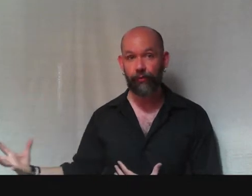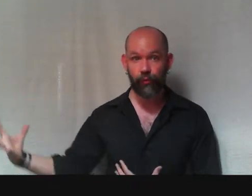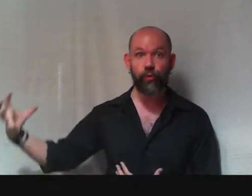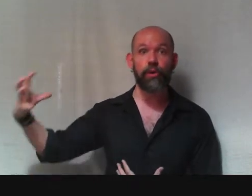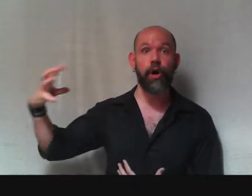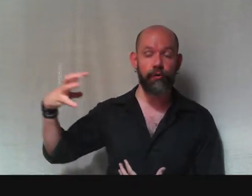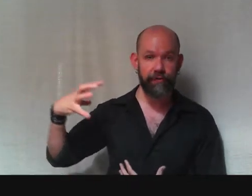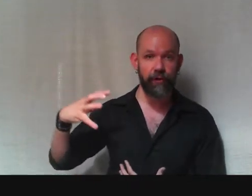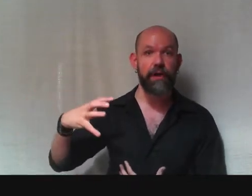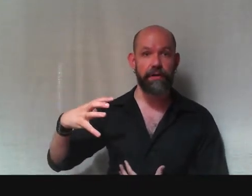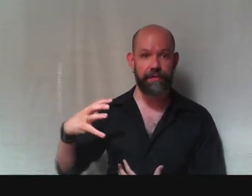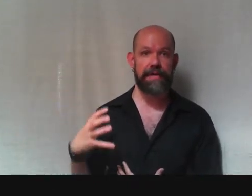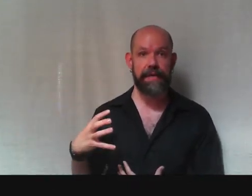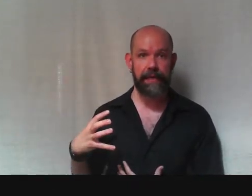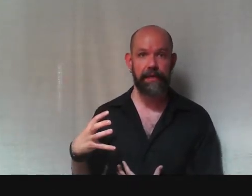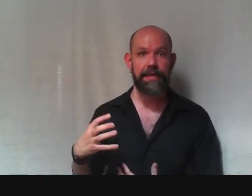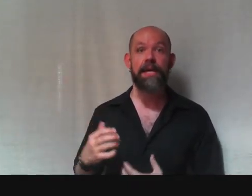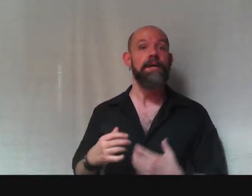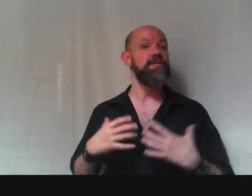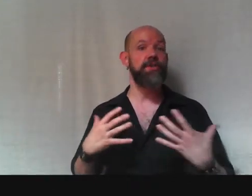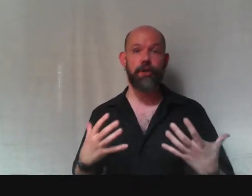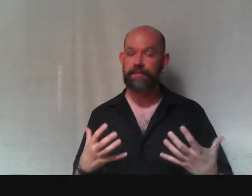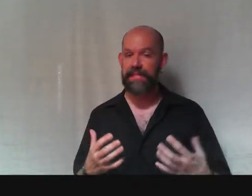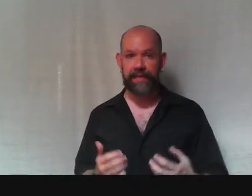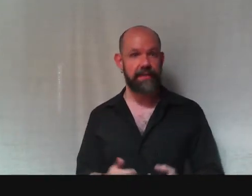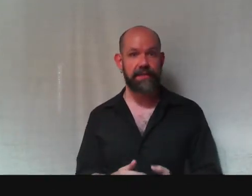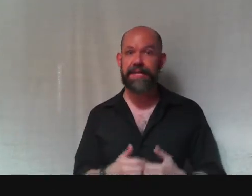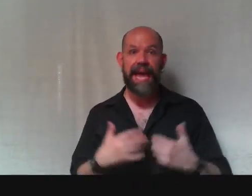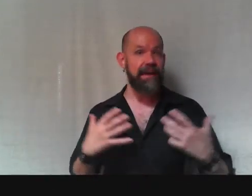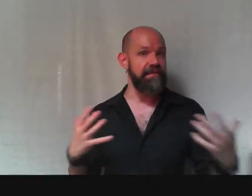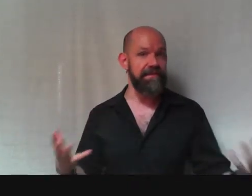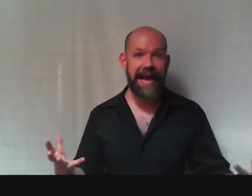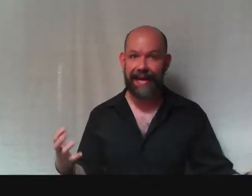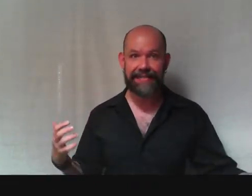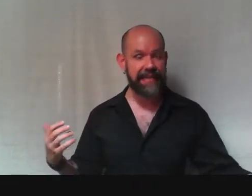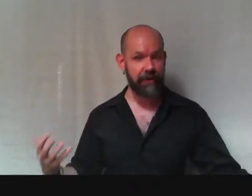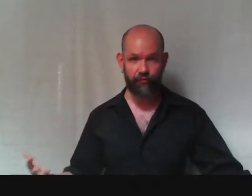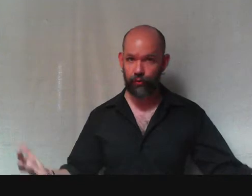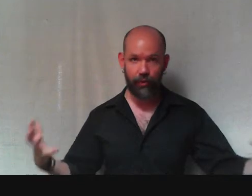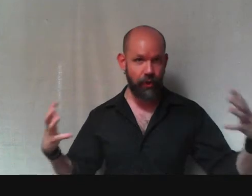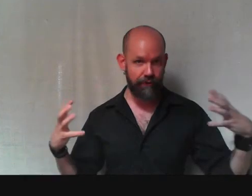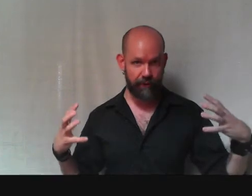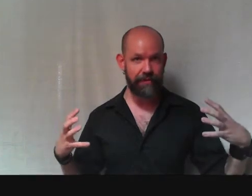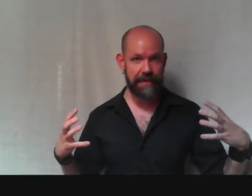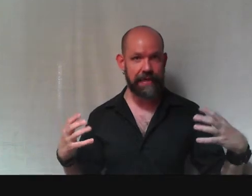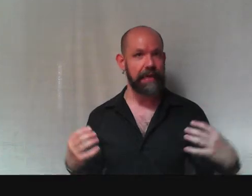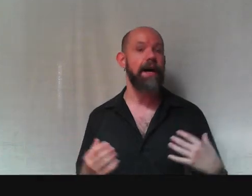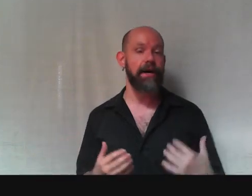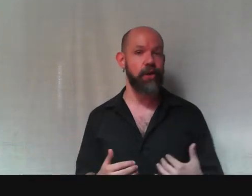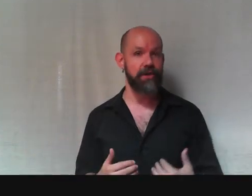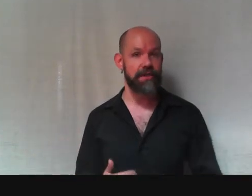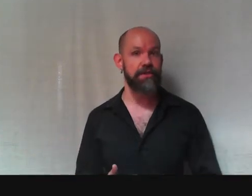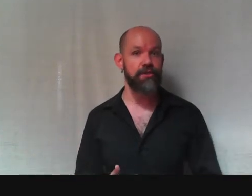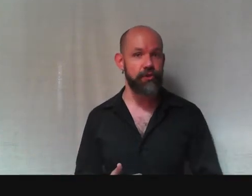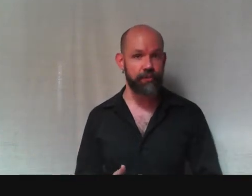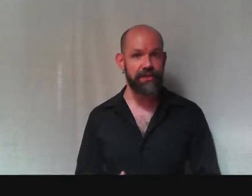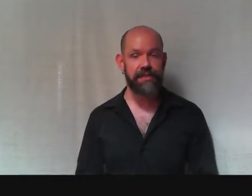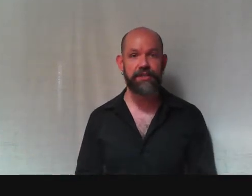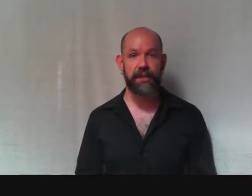rule over thinking. Circumstances and facts can rule over thinking. Kant calls this superstition.